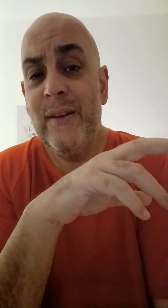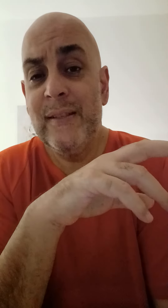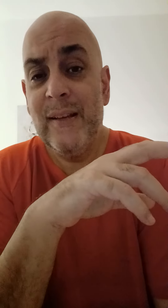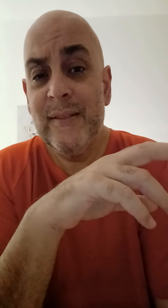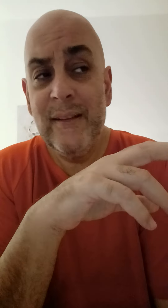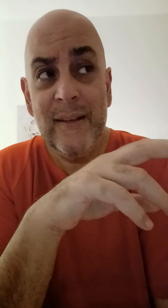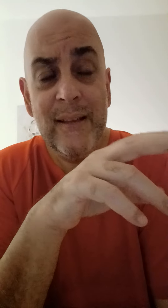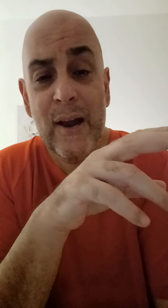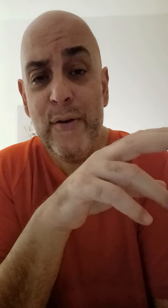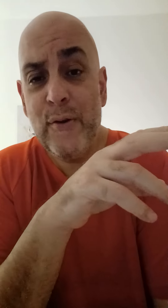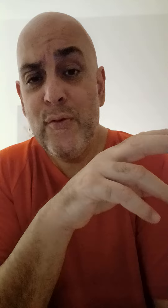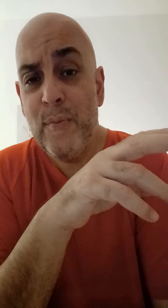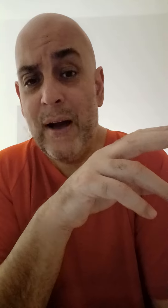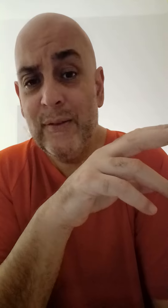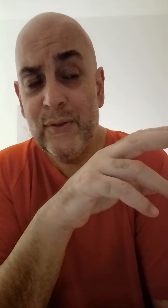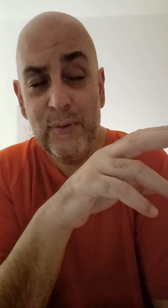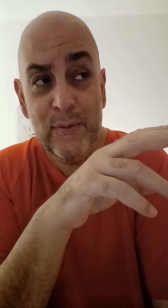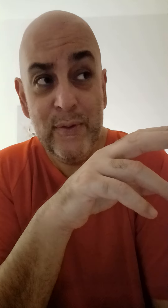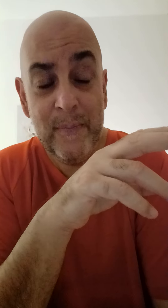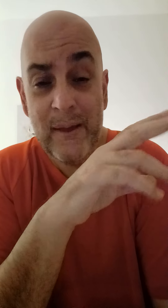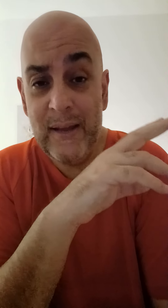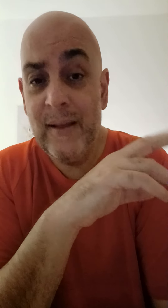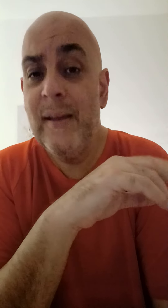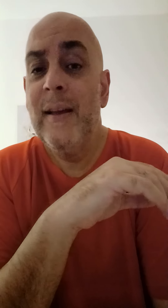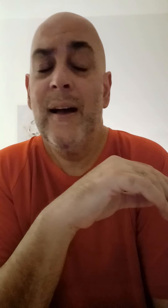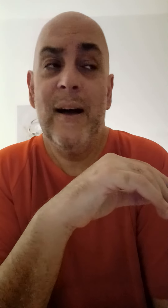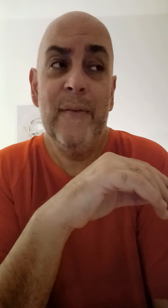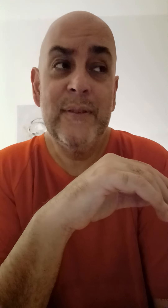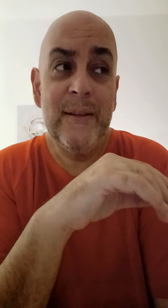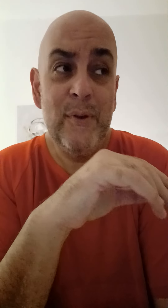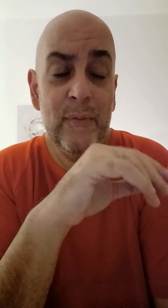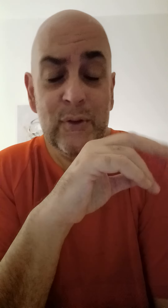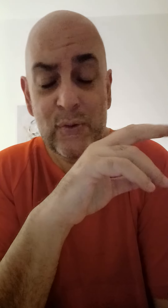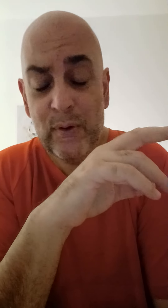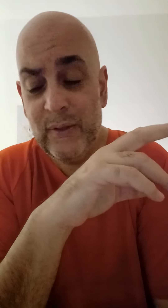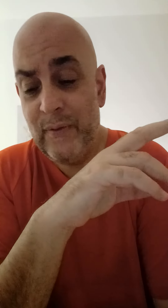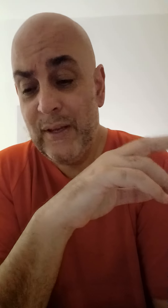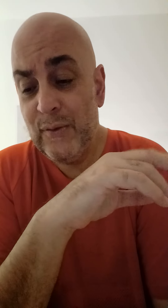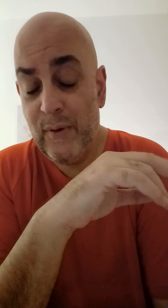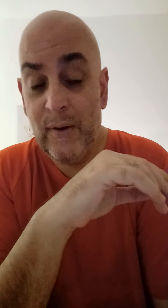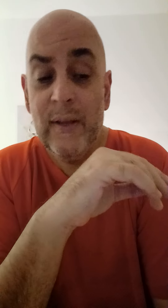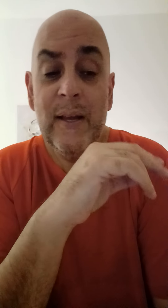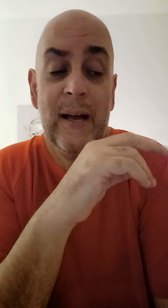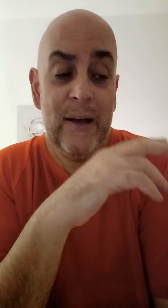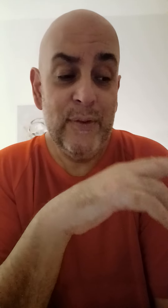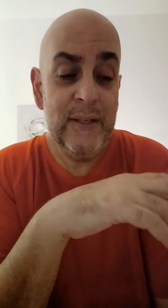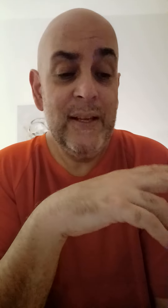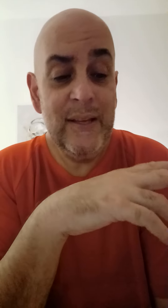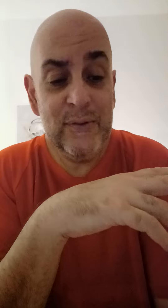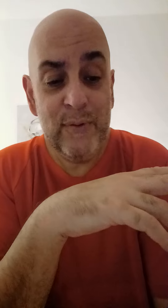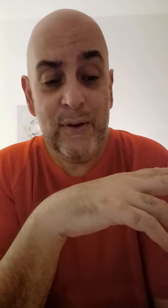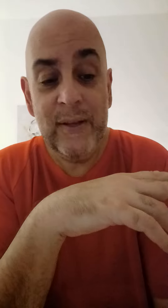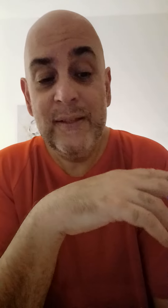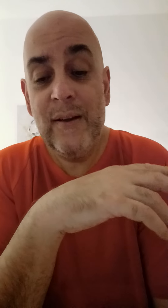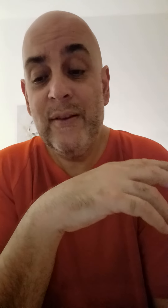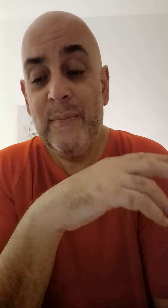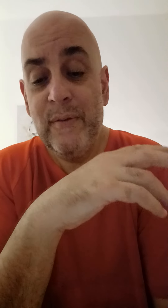is now sending a carrier group out to the Med, obviously to be off the shores of Israel. Obviously, Israel is now going to be